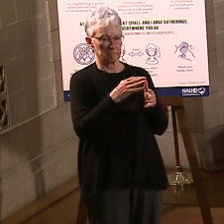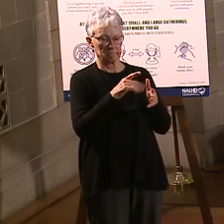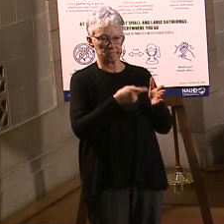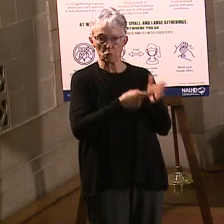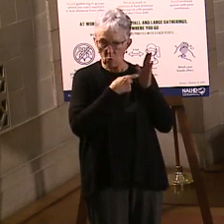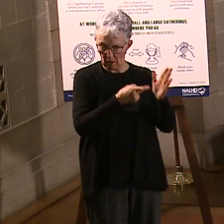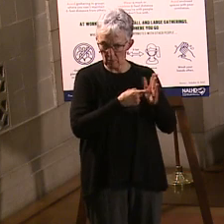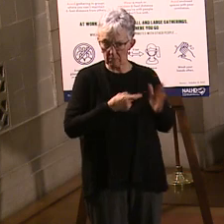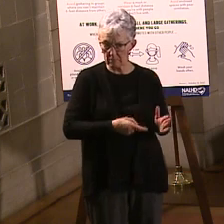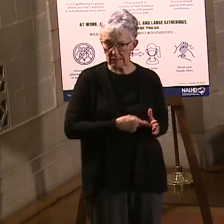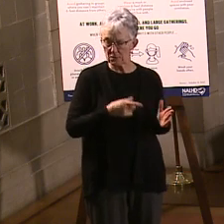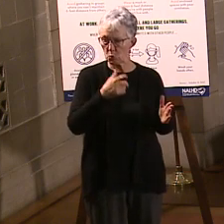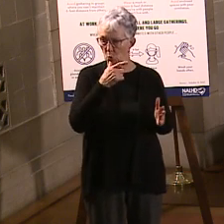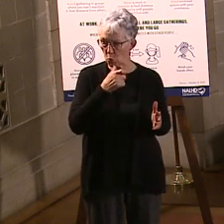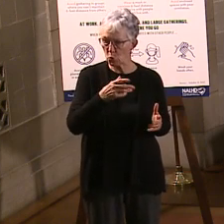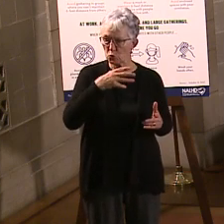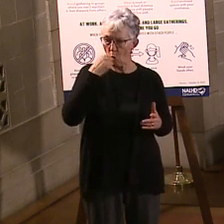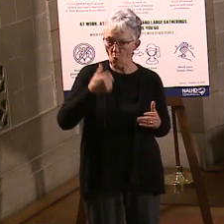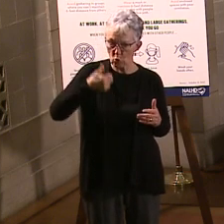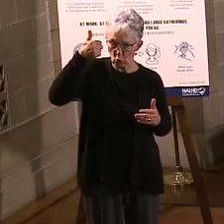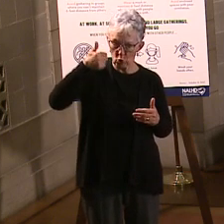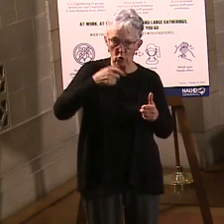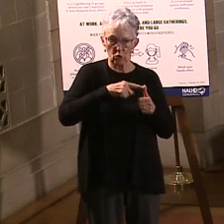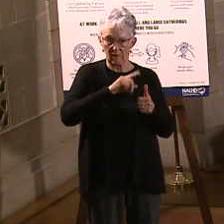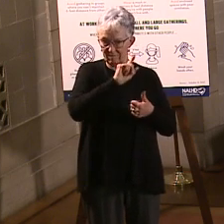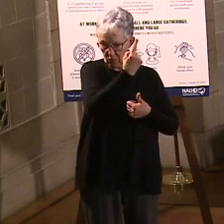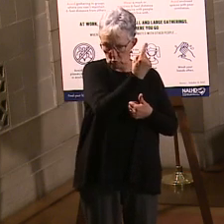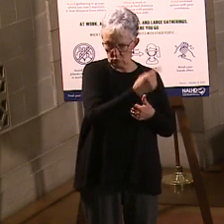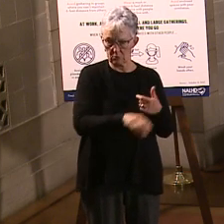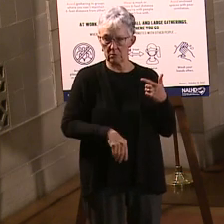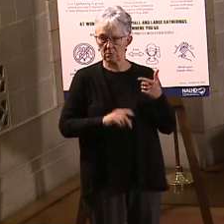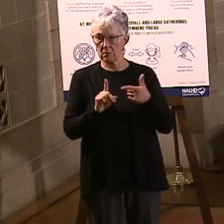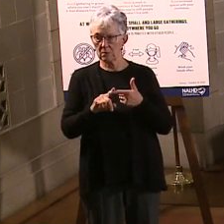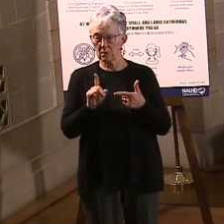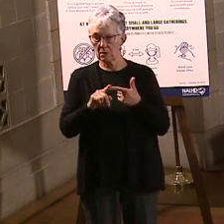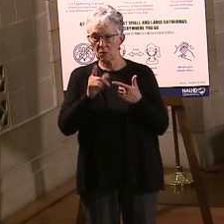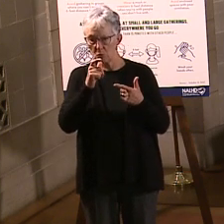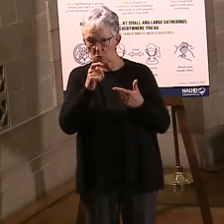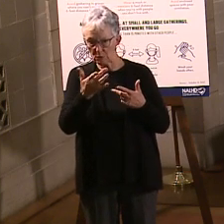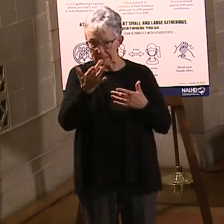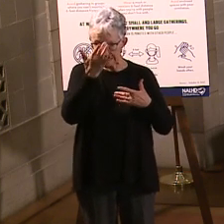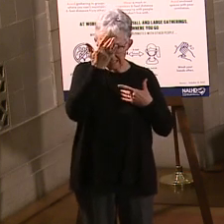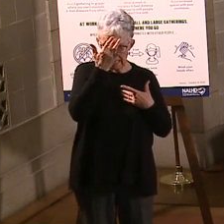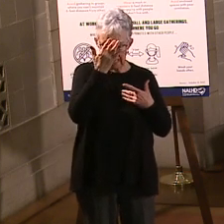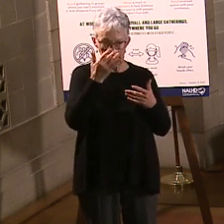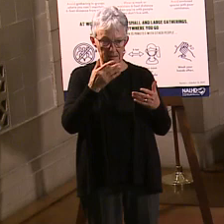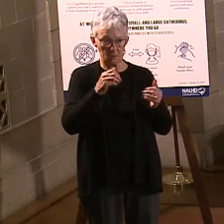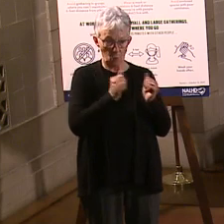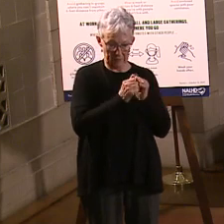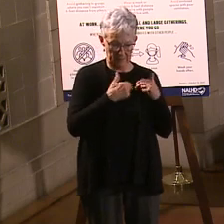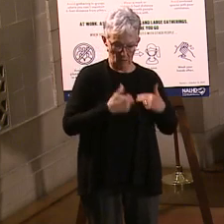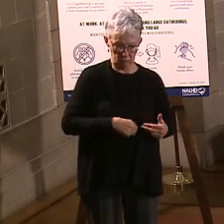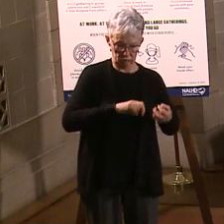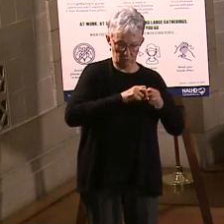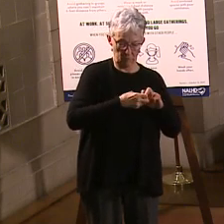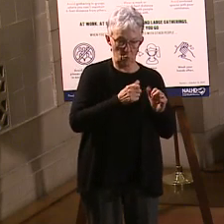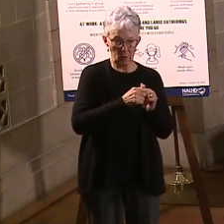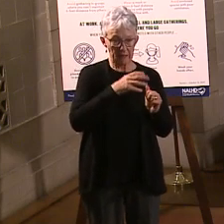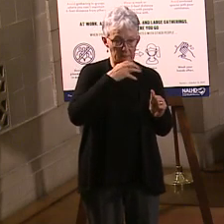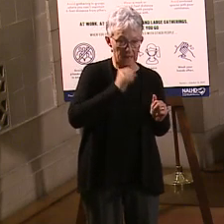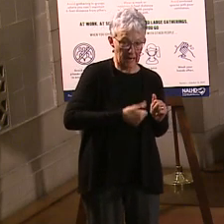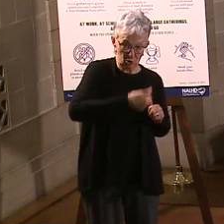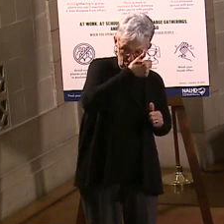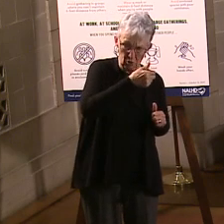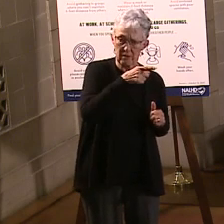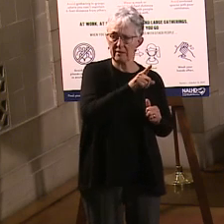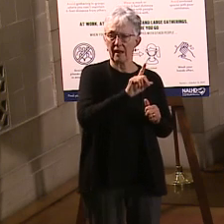I just wanted to note is we are trying to make sure that the vaccines, where they get allocated, because we're doing careful allocations with a lot of thought